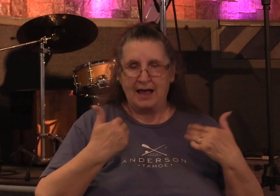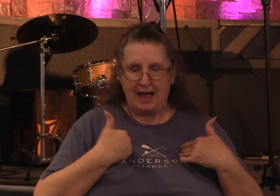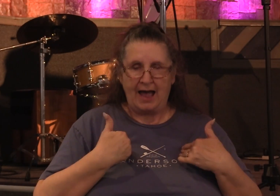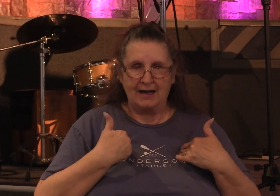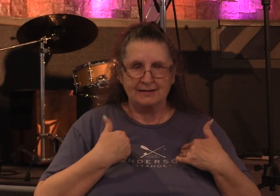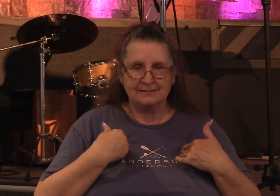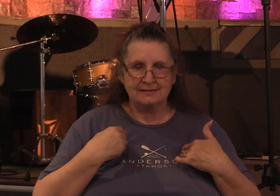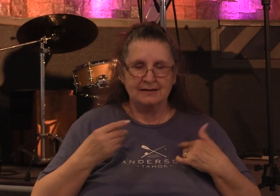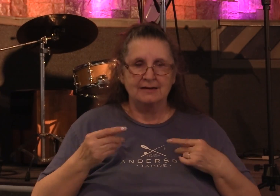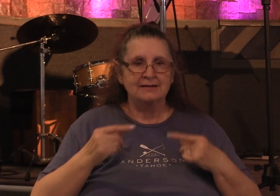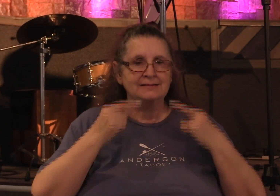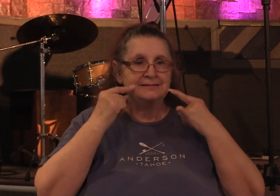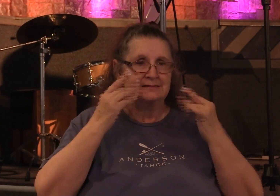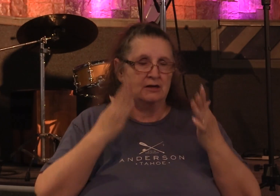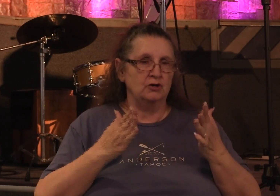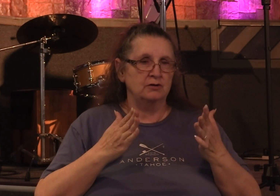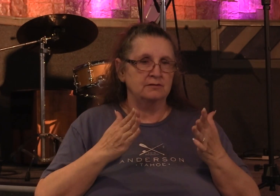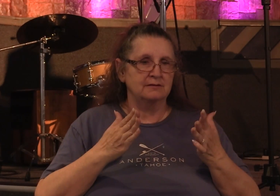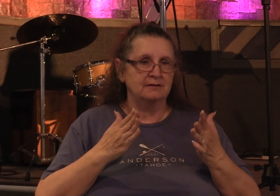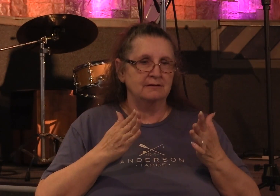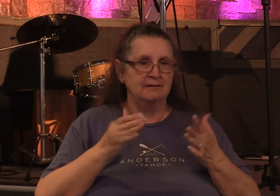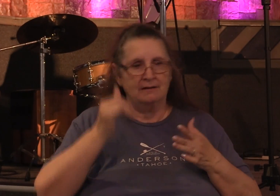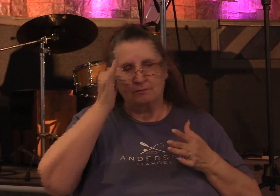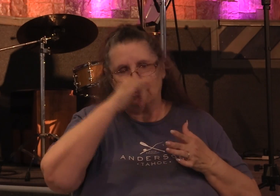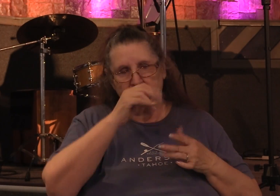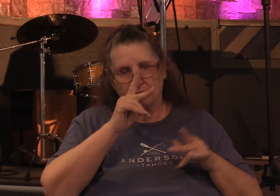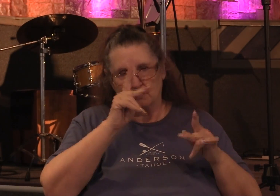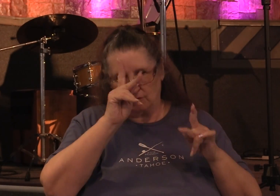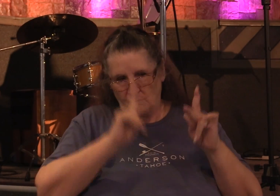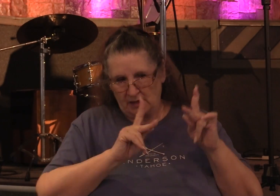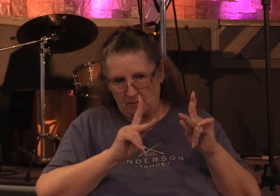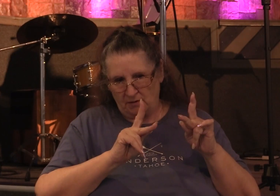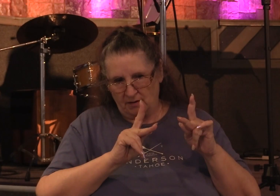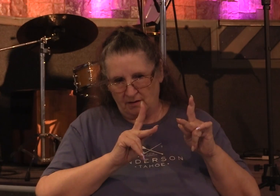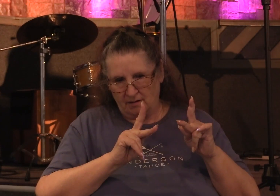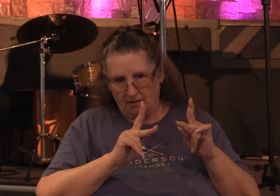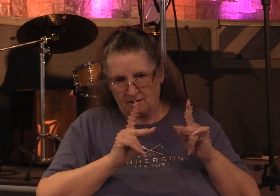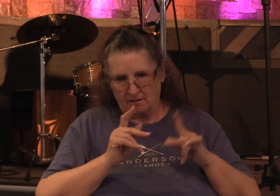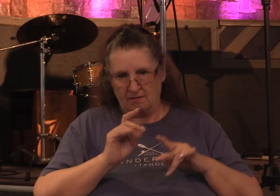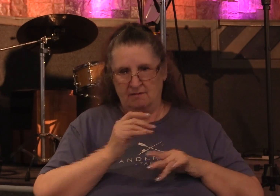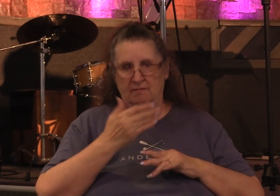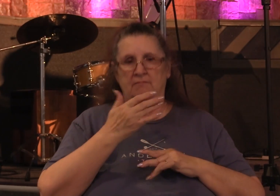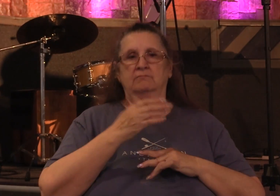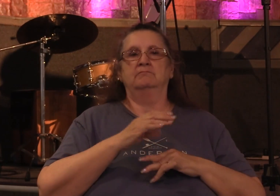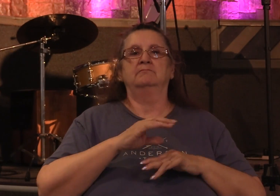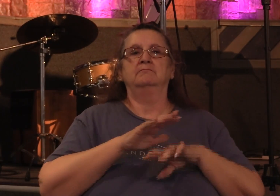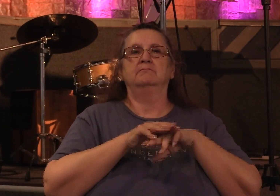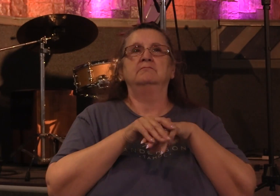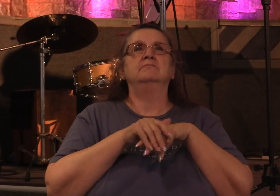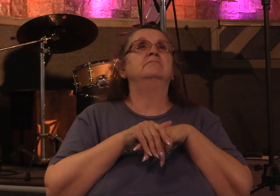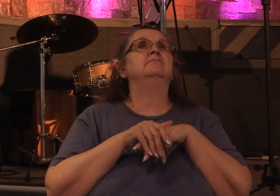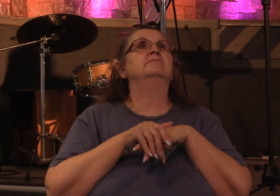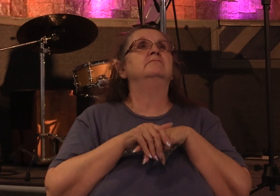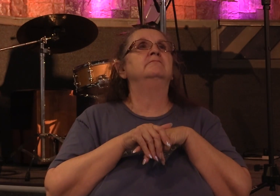and although they may fool those around them putting on a front playing the hypocrite